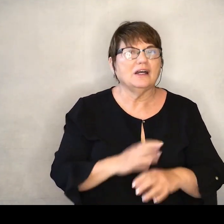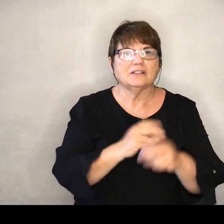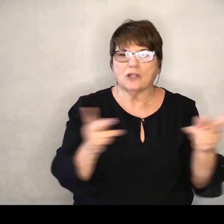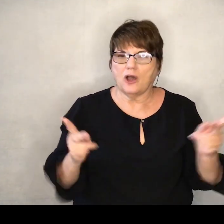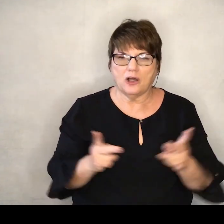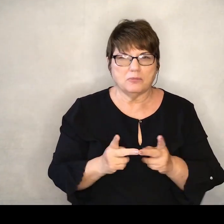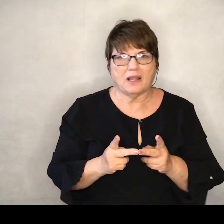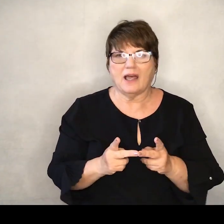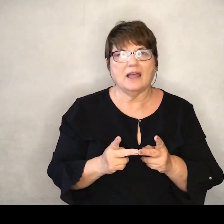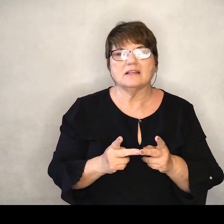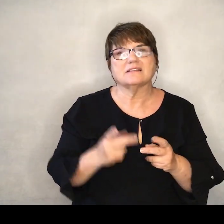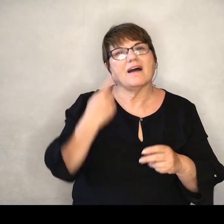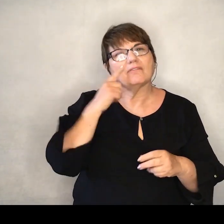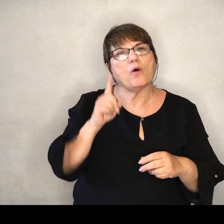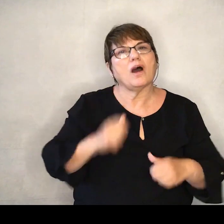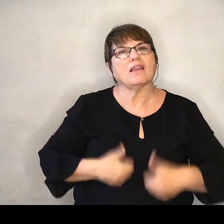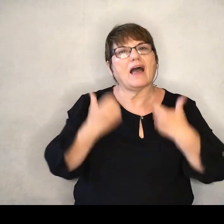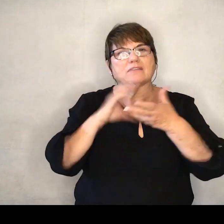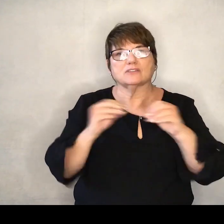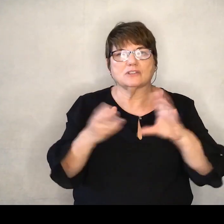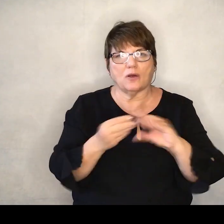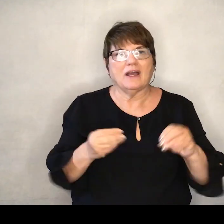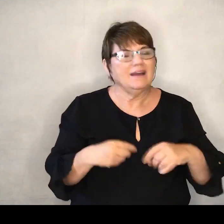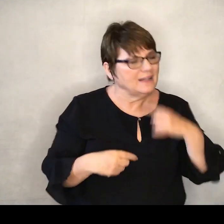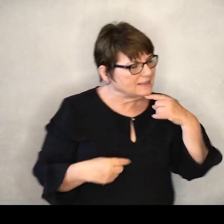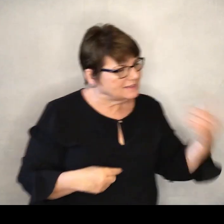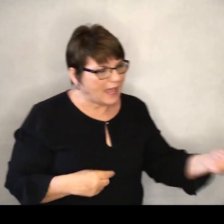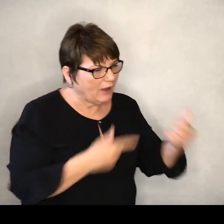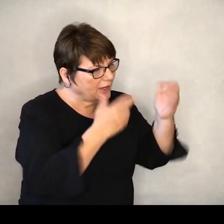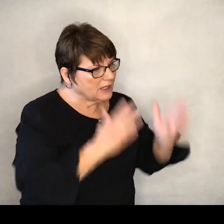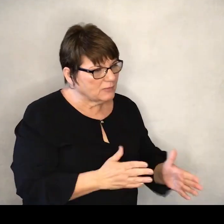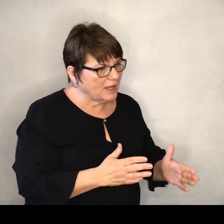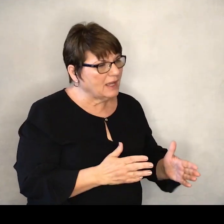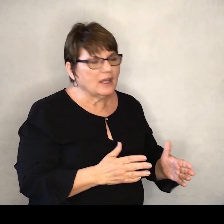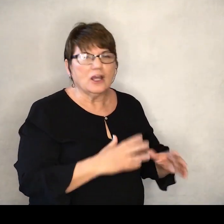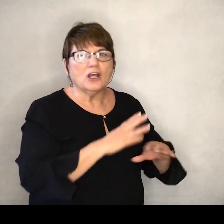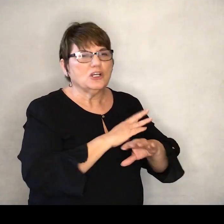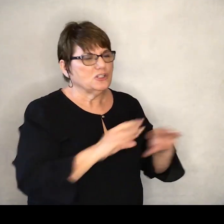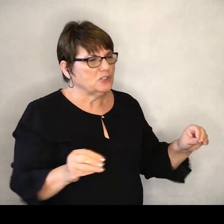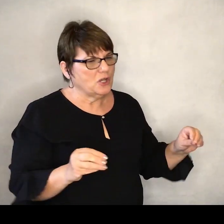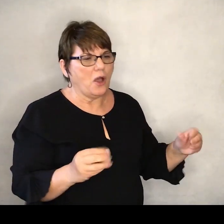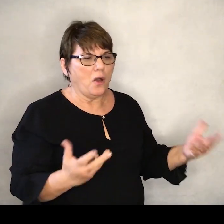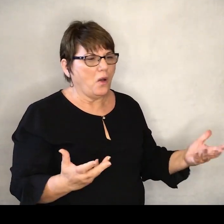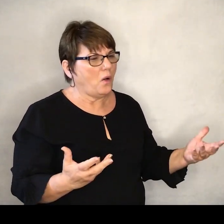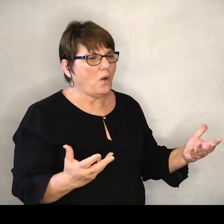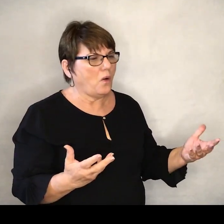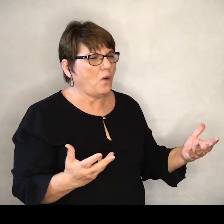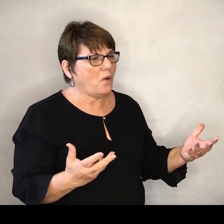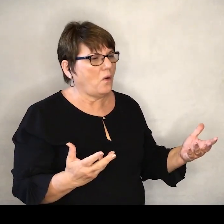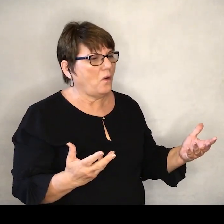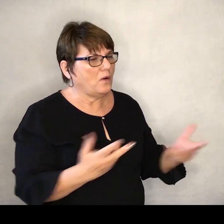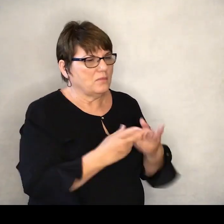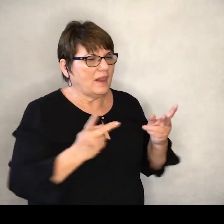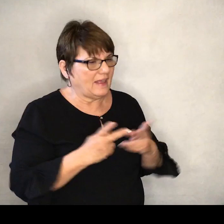the story for fear. Tell the enemy there's no room in our story for fear.